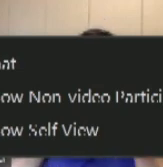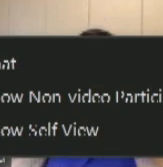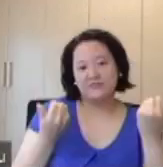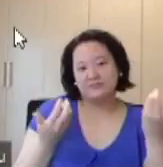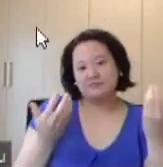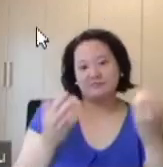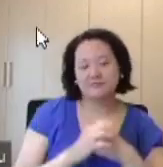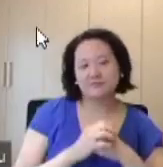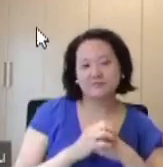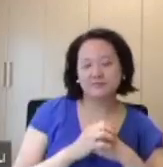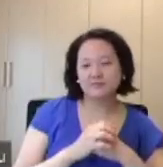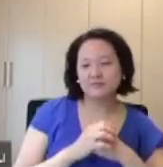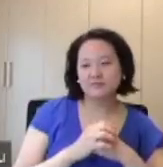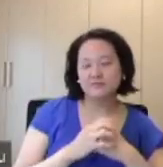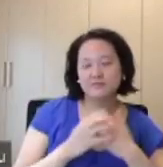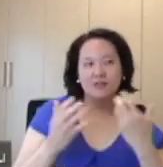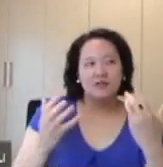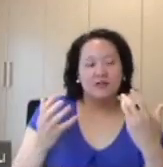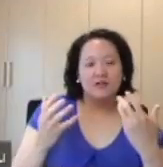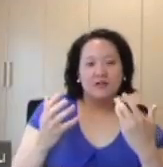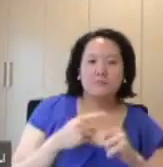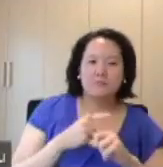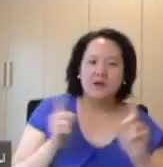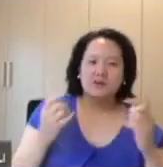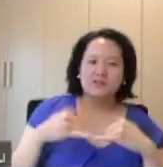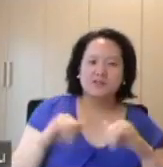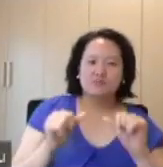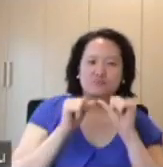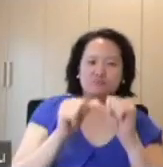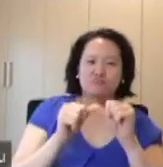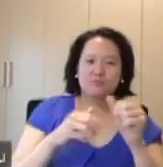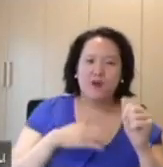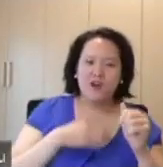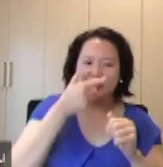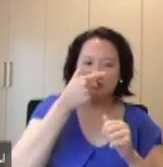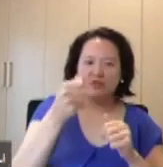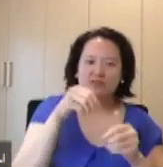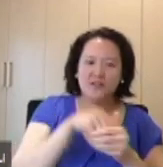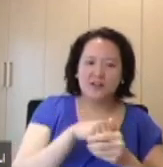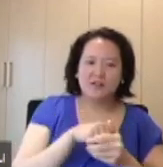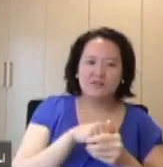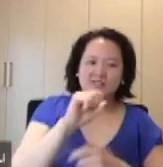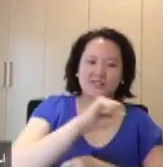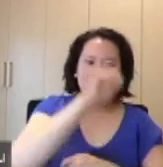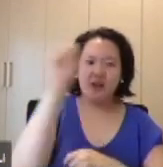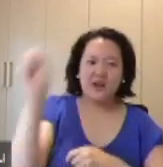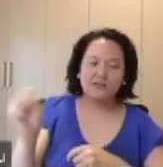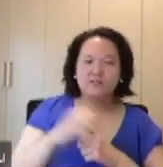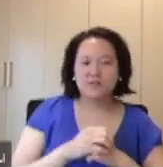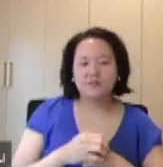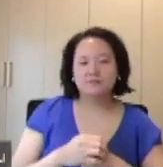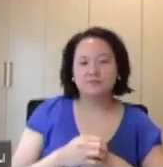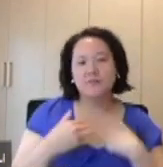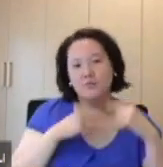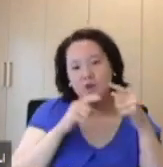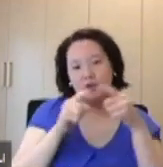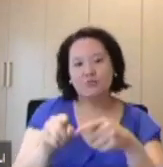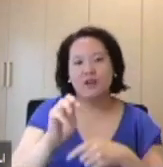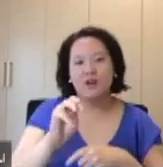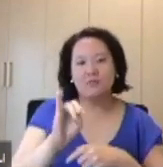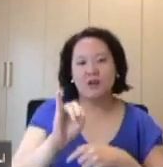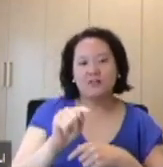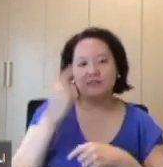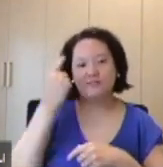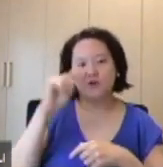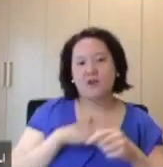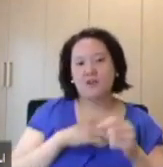So I just moved on with my life because I thought it wouldn't actually be an option for me, but I still continued my interest in space.